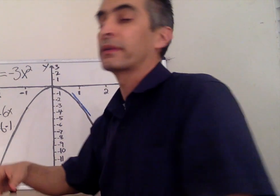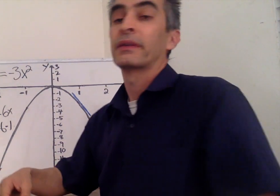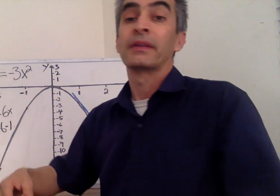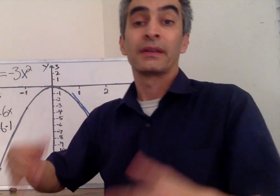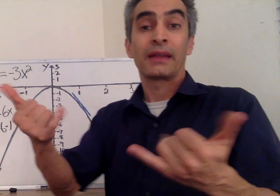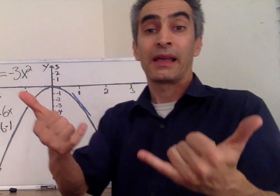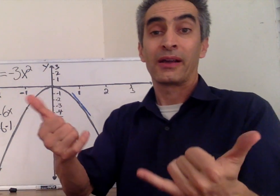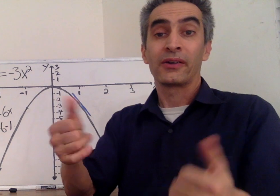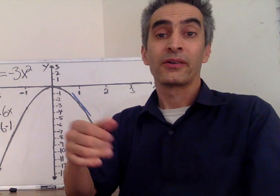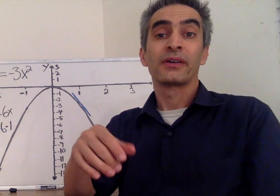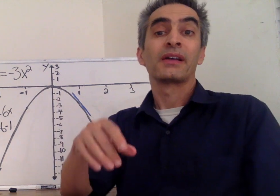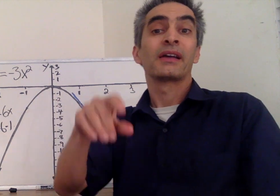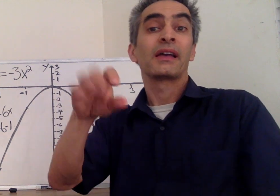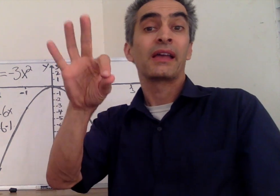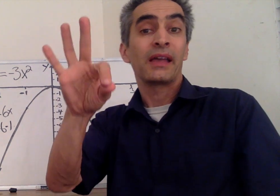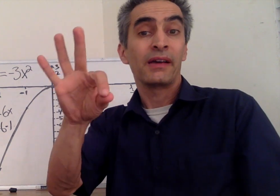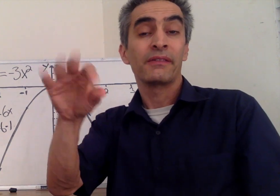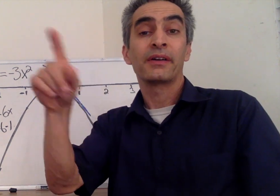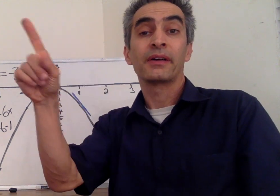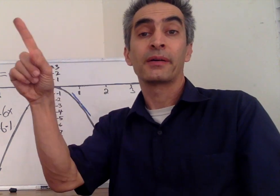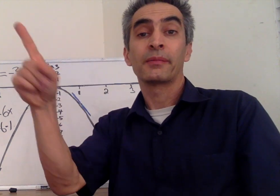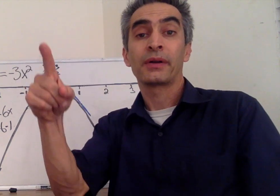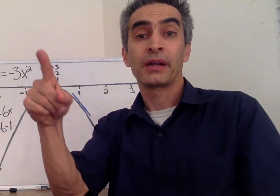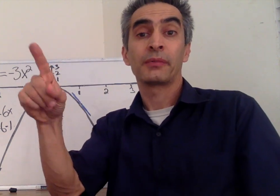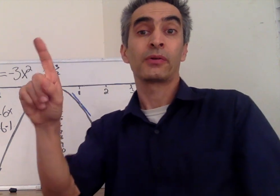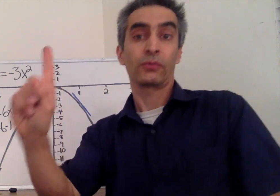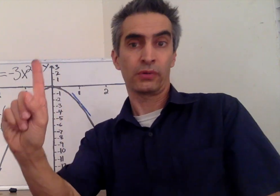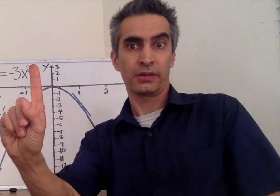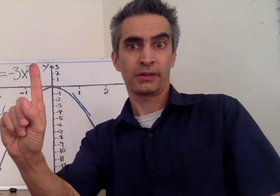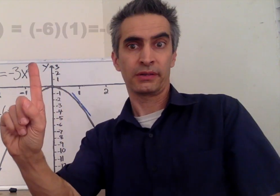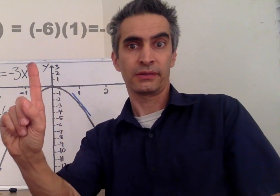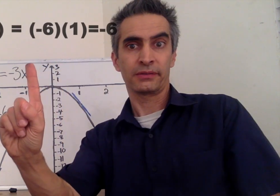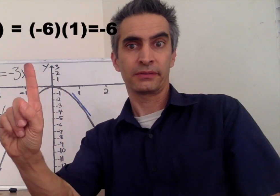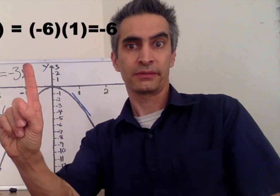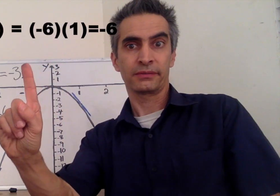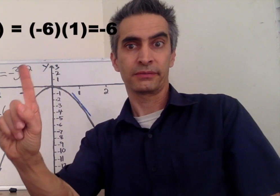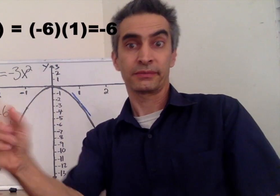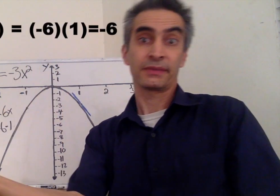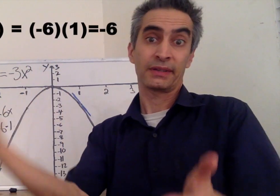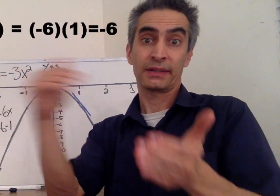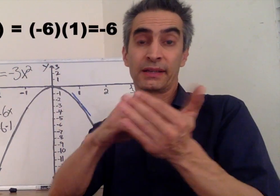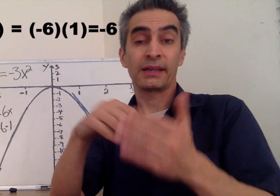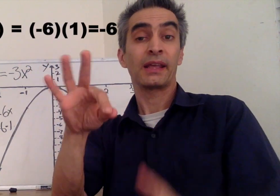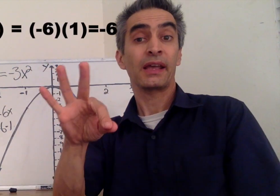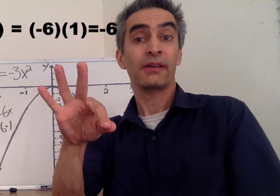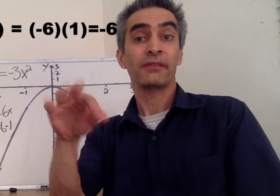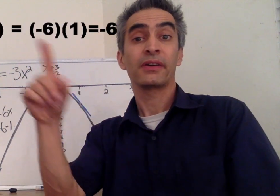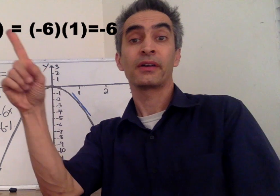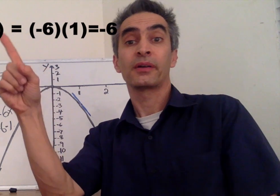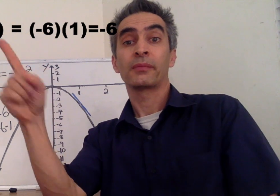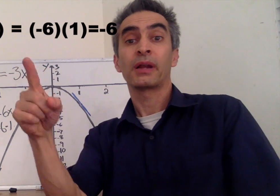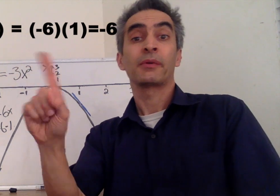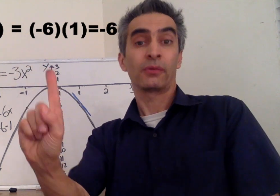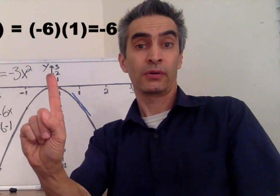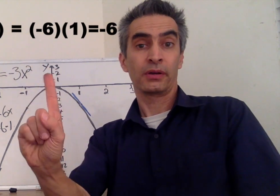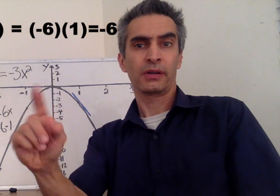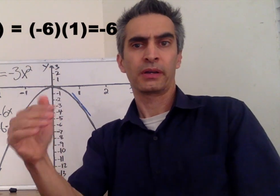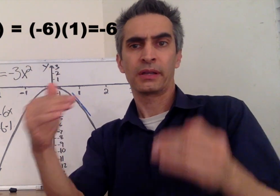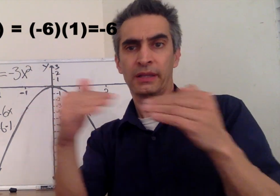Now x becomes 1. Again, f prime at 1